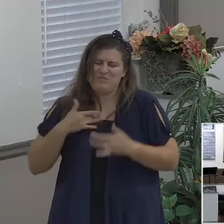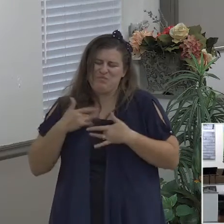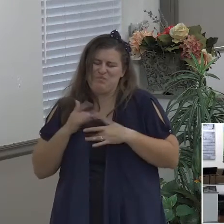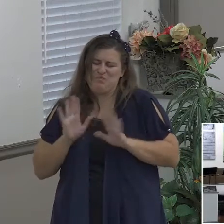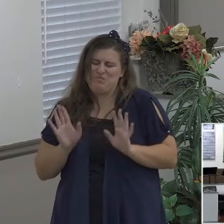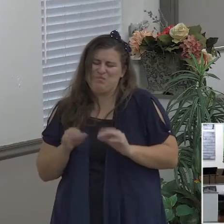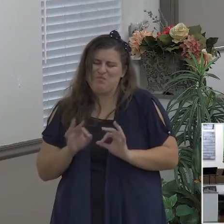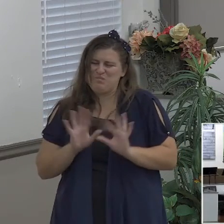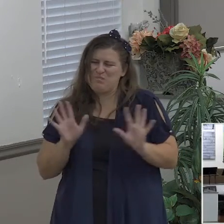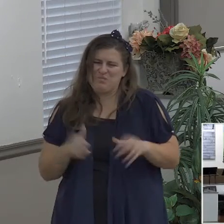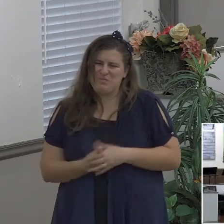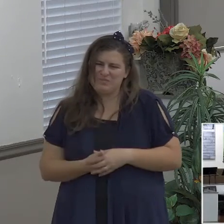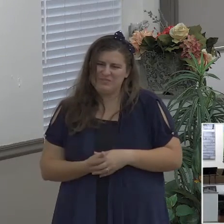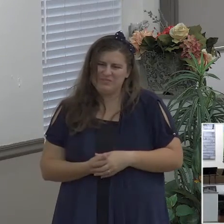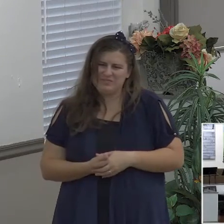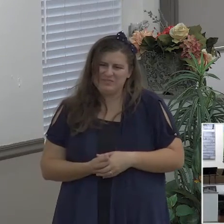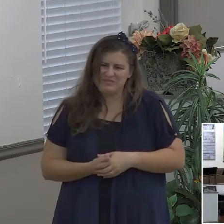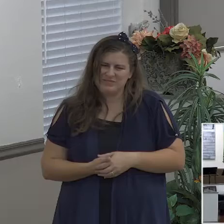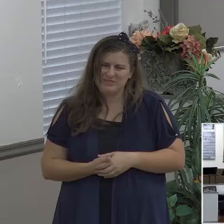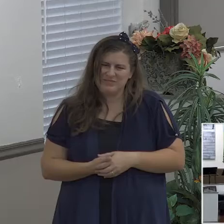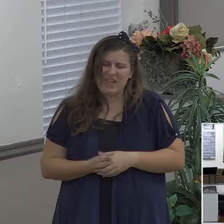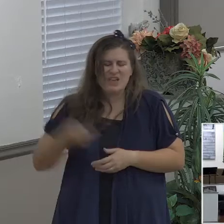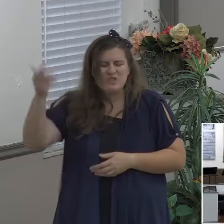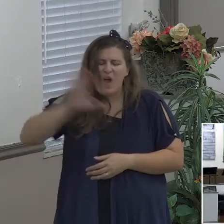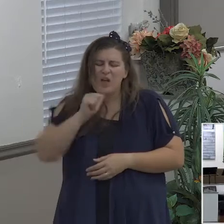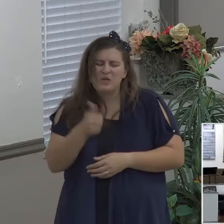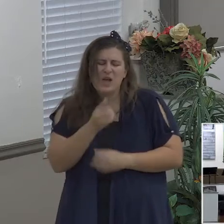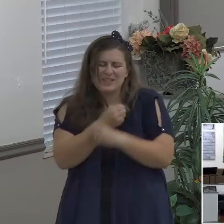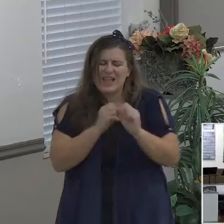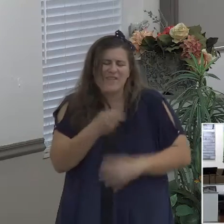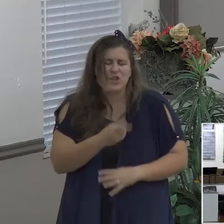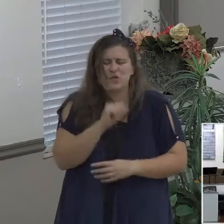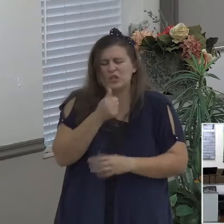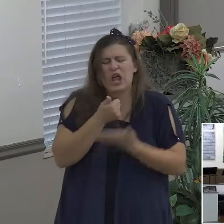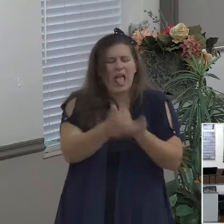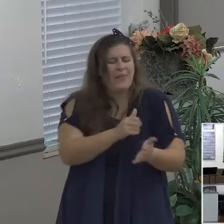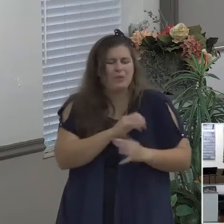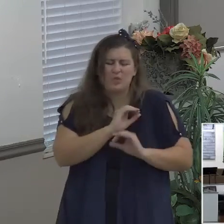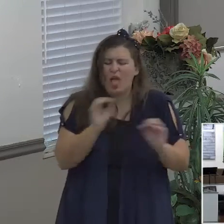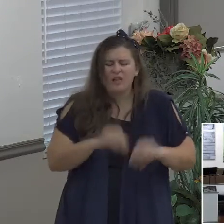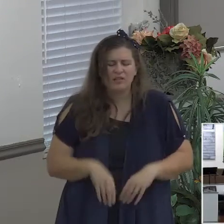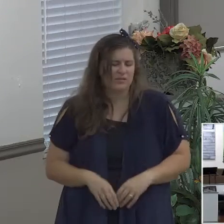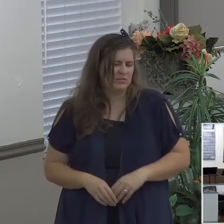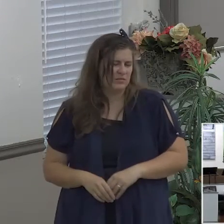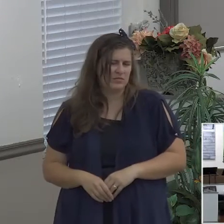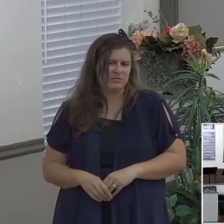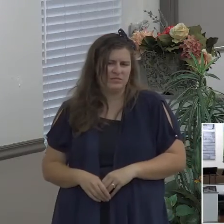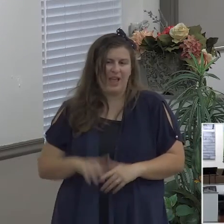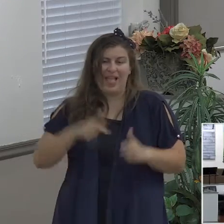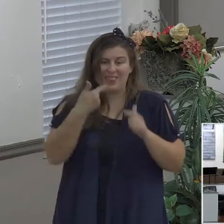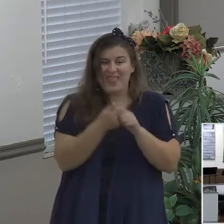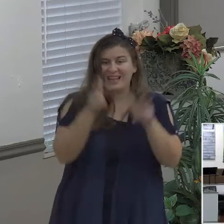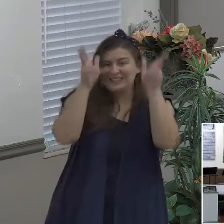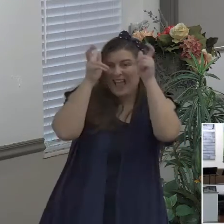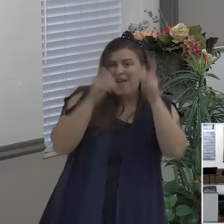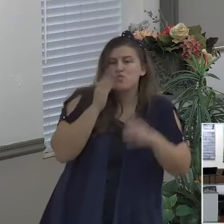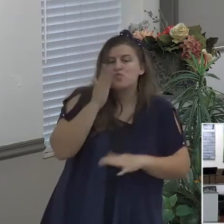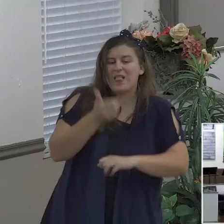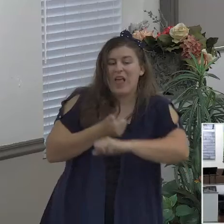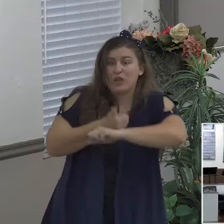anything for you and then he's going to accuse you because you're this this this and this and this